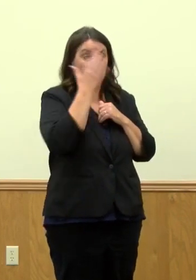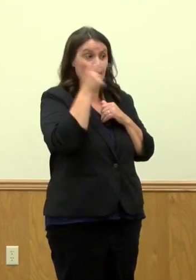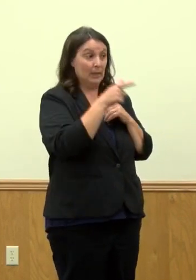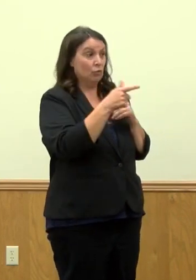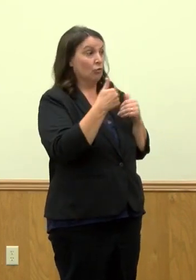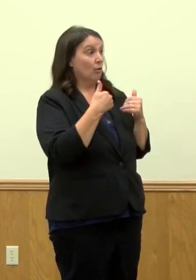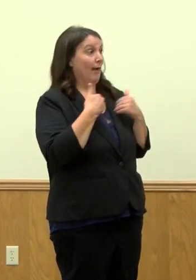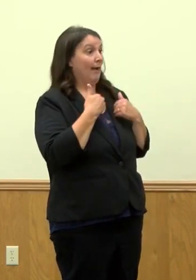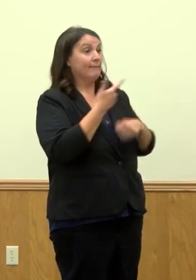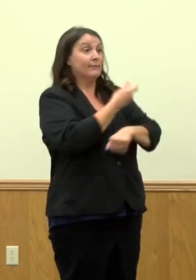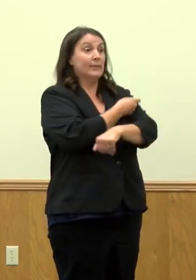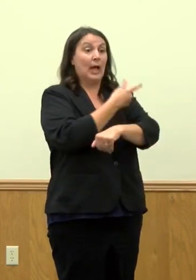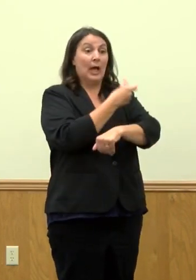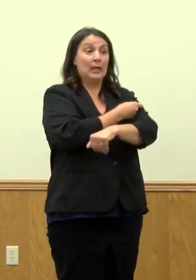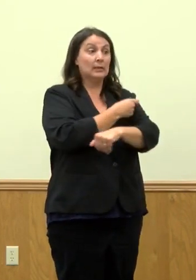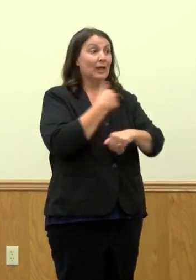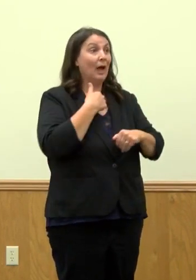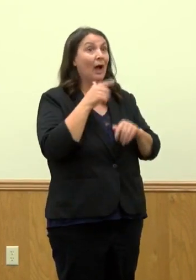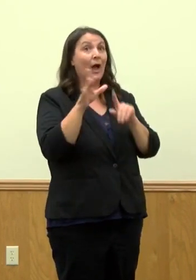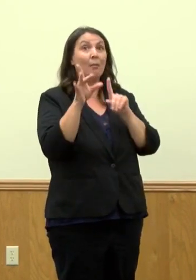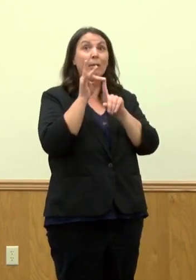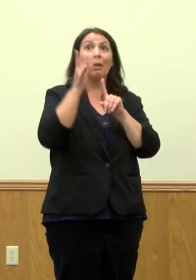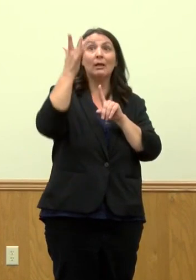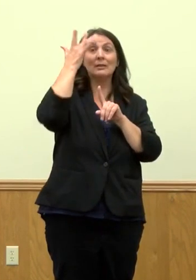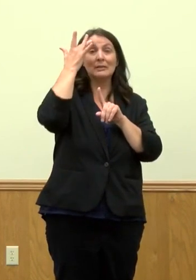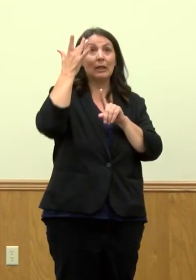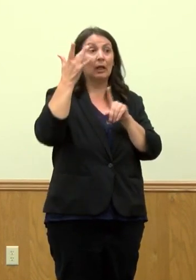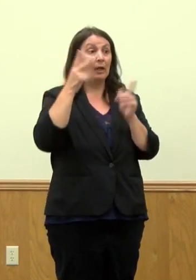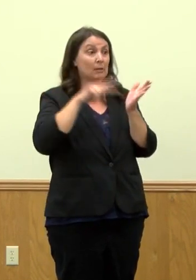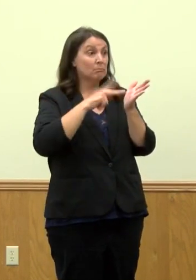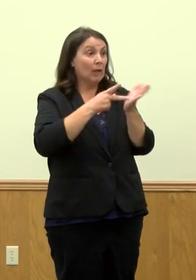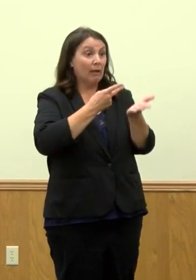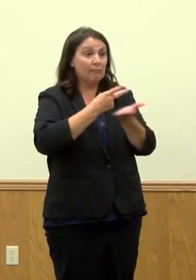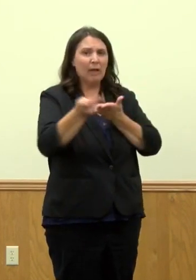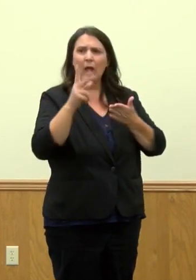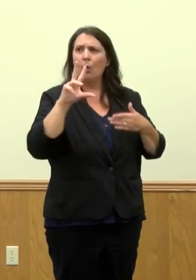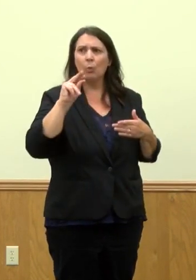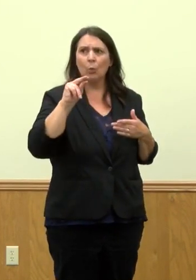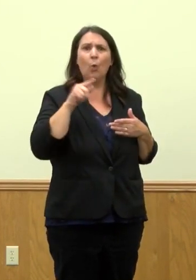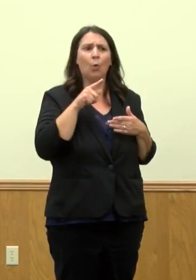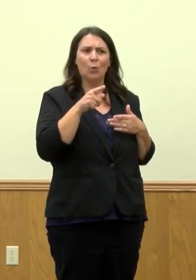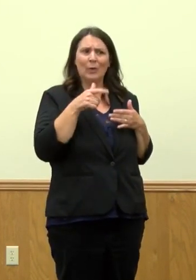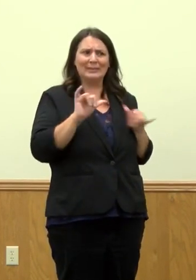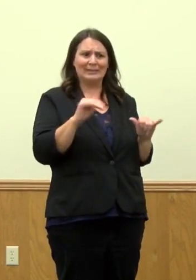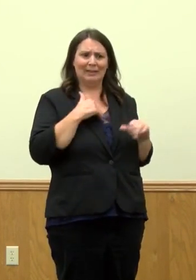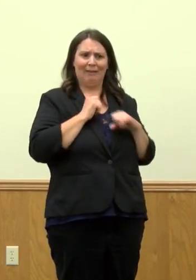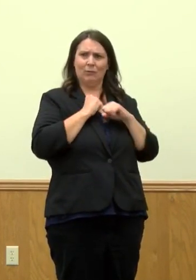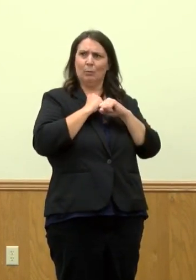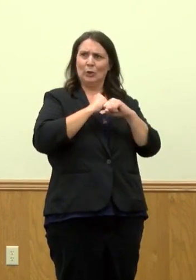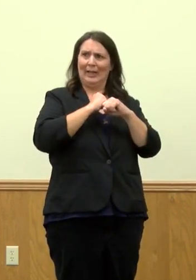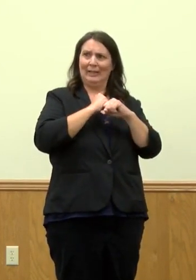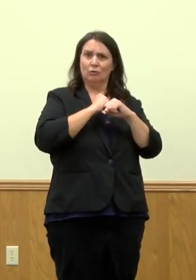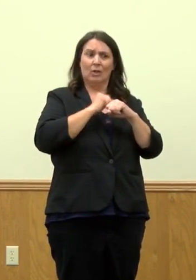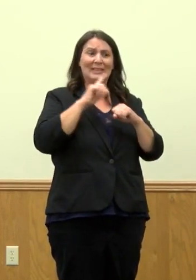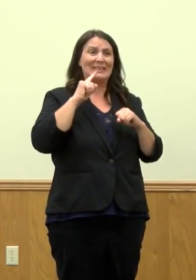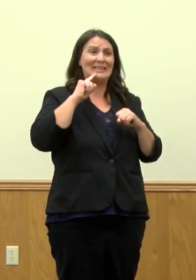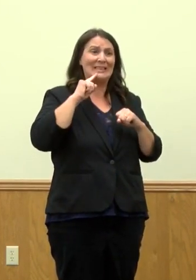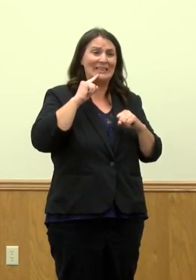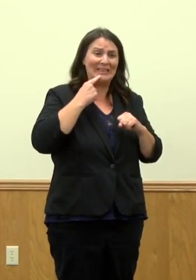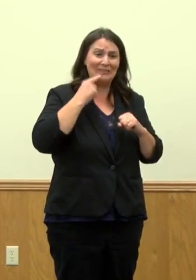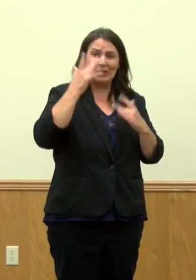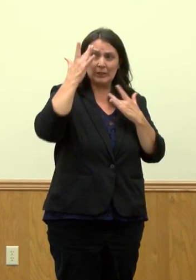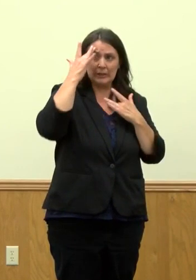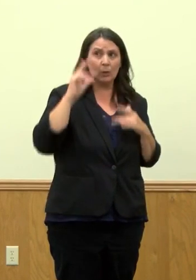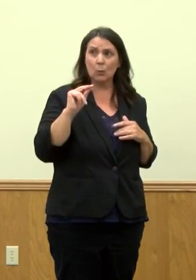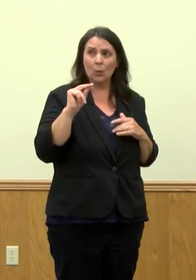it does not mean that the vaccine failed. In fact, it protected them because of the severity of the virus they had was a lot less. And